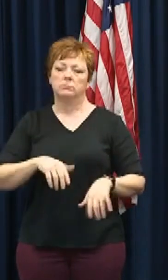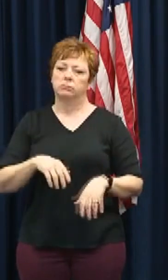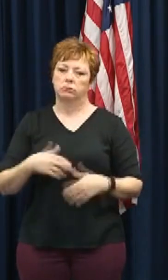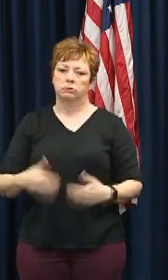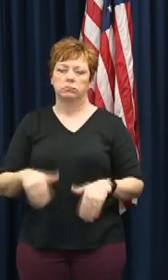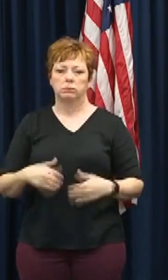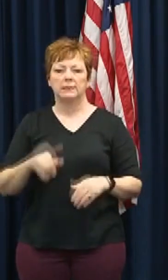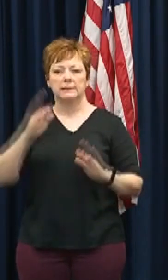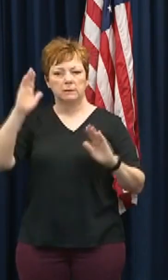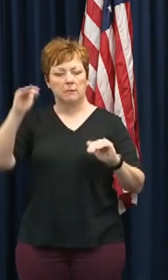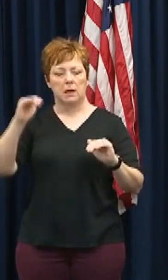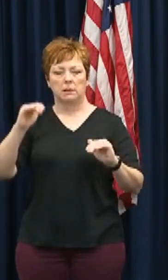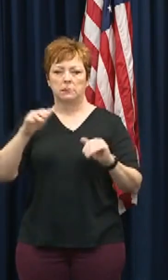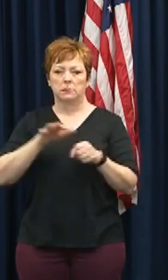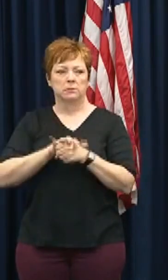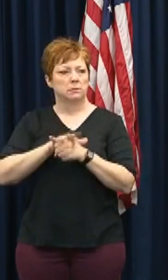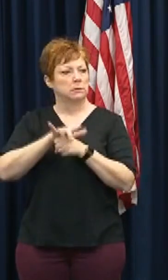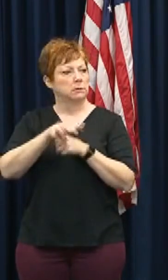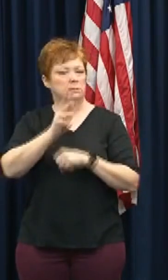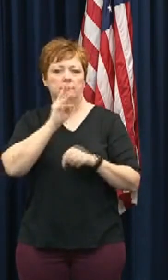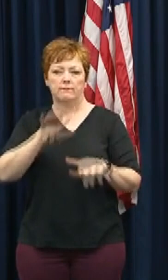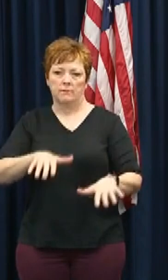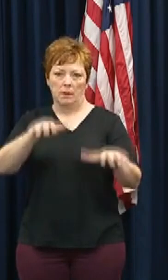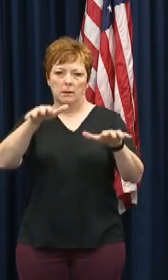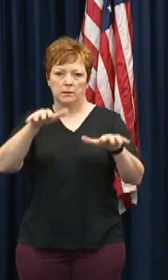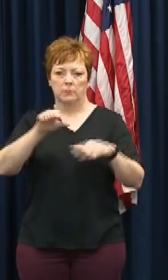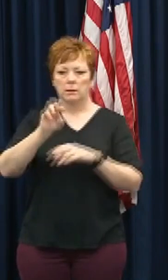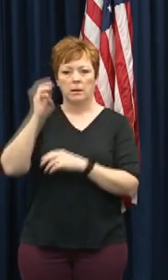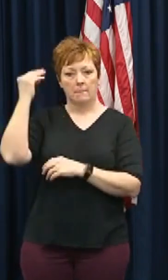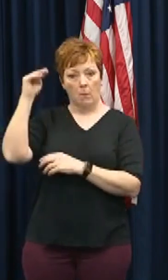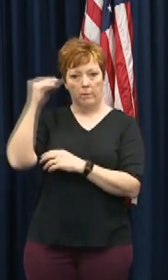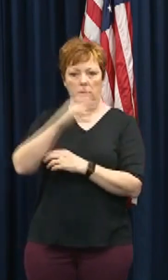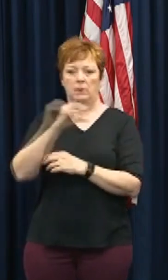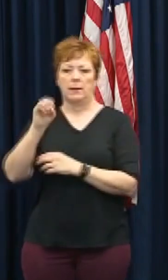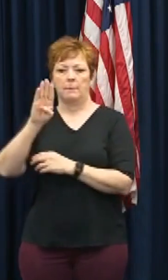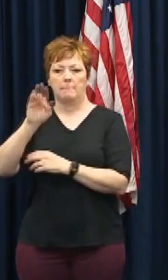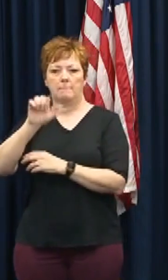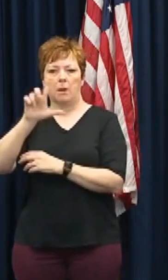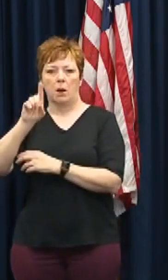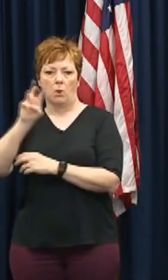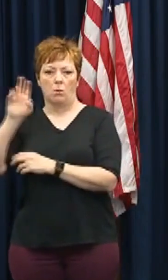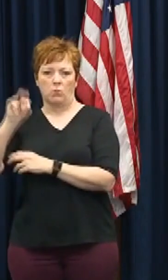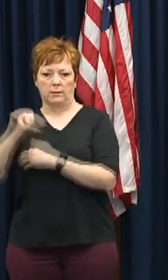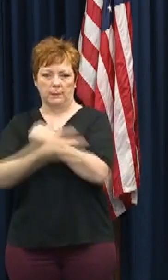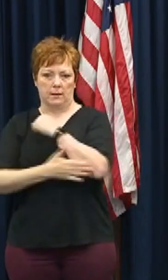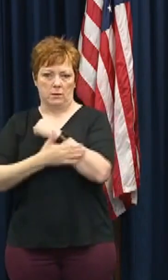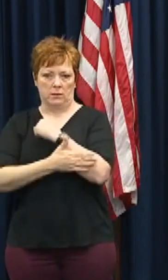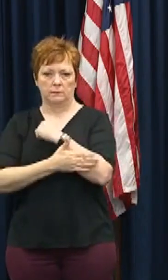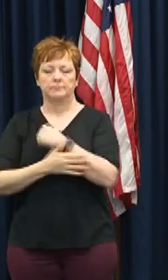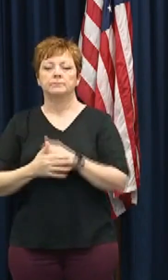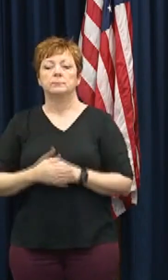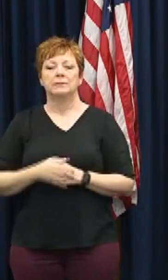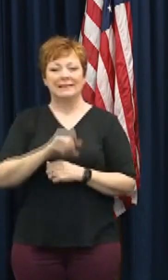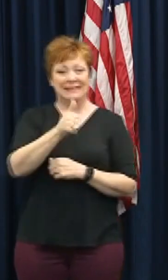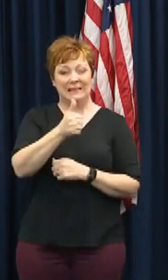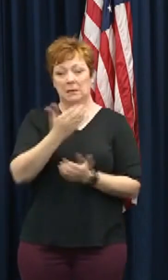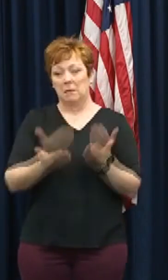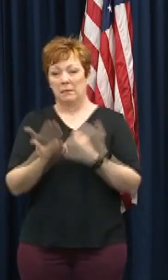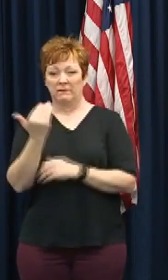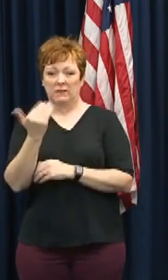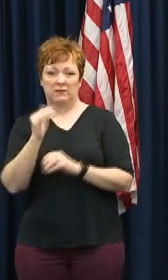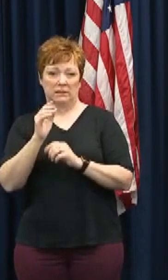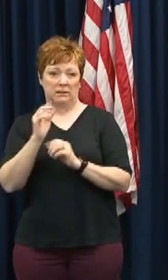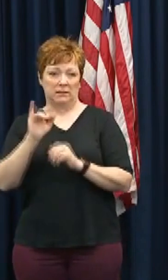flooding is very well possible in the Mobile and Baldwin County areas. 10 to 15 inches of rainfall, locally higher